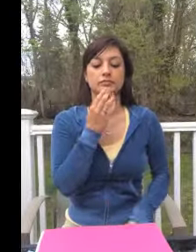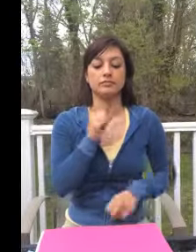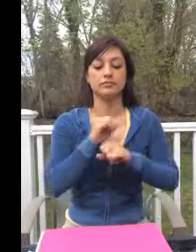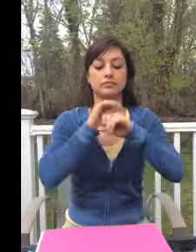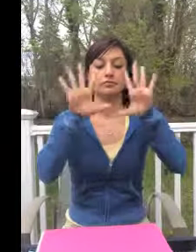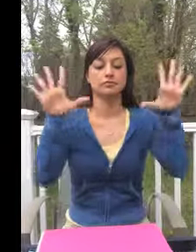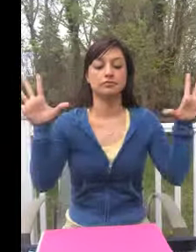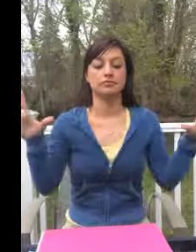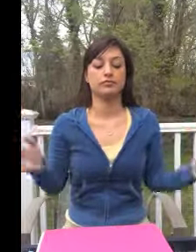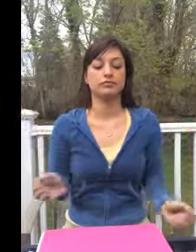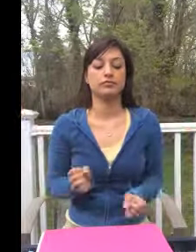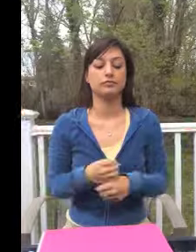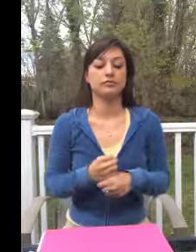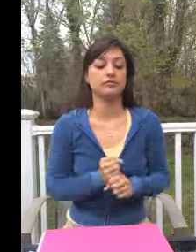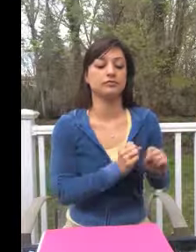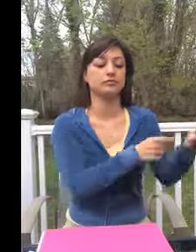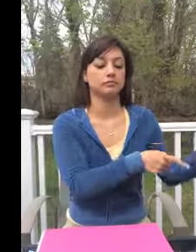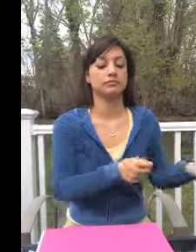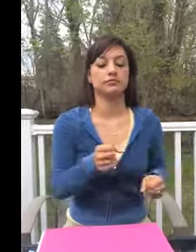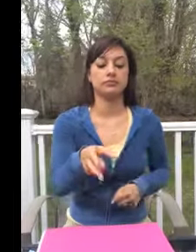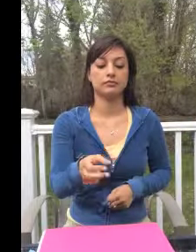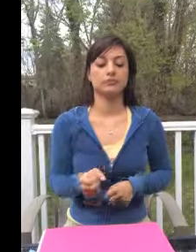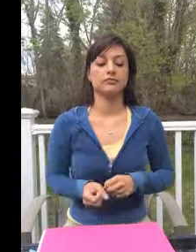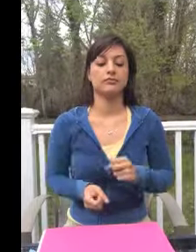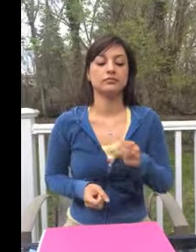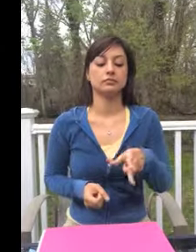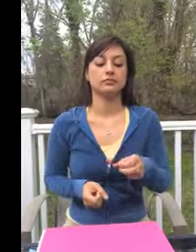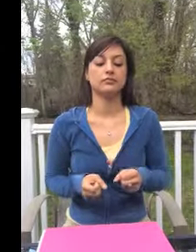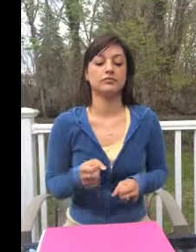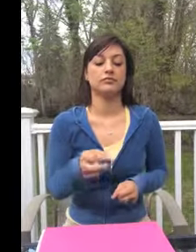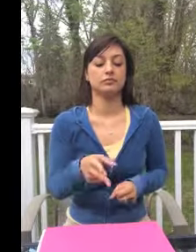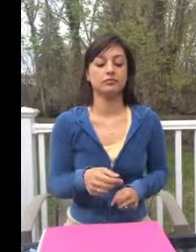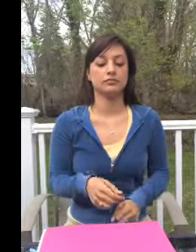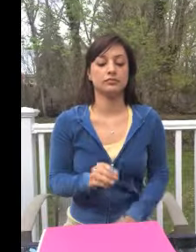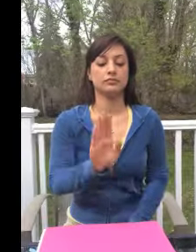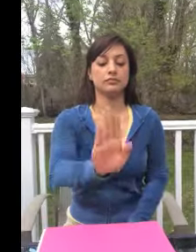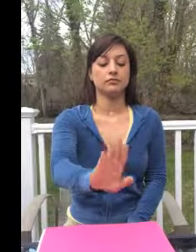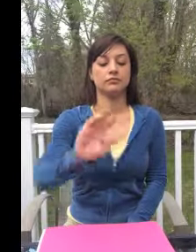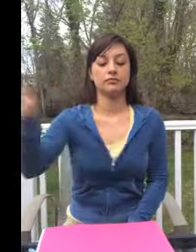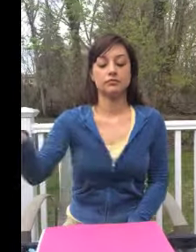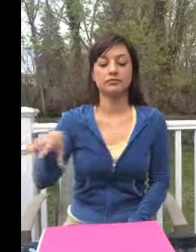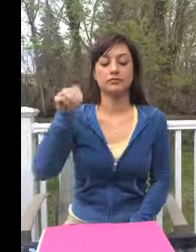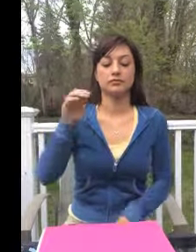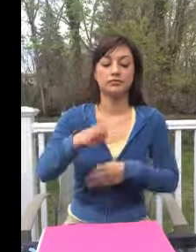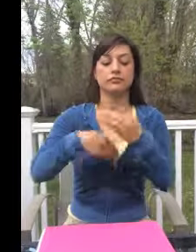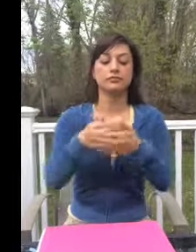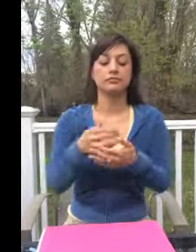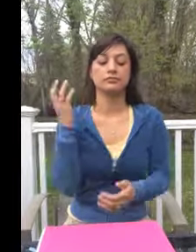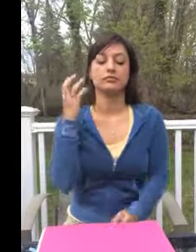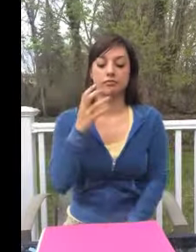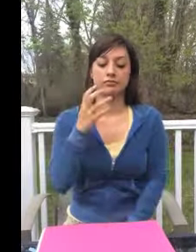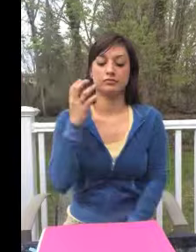make em go ah, ah, ah, ah, you're gonna leave em all in there.